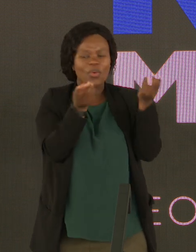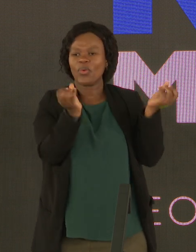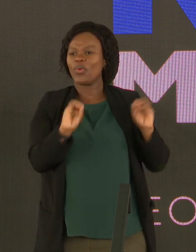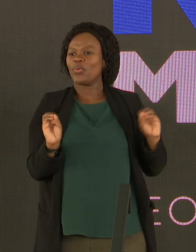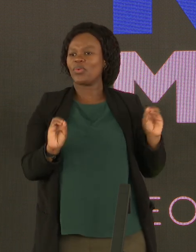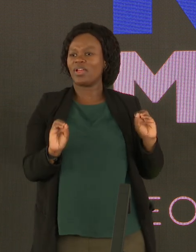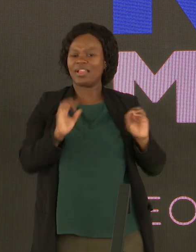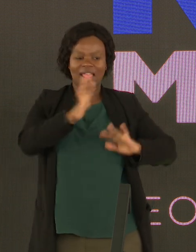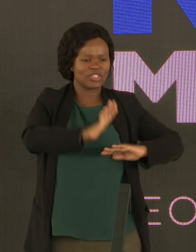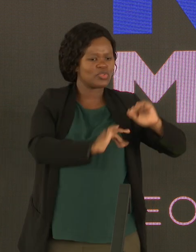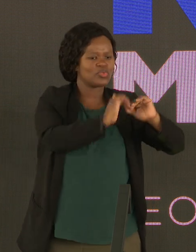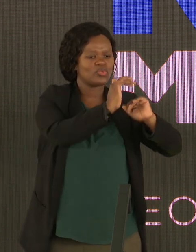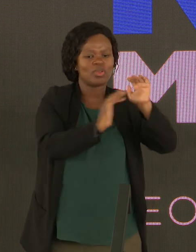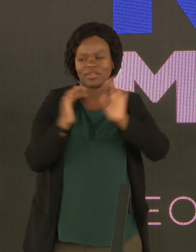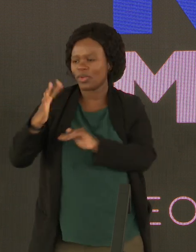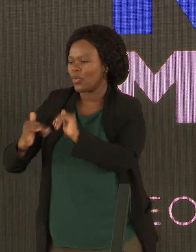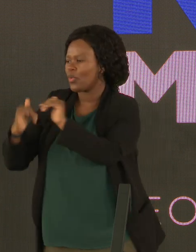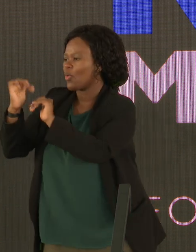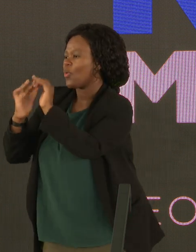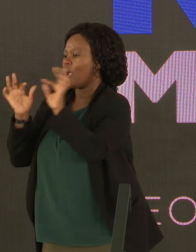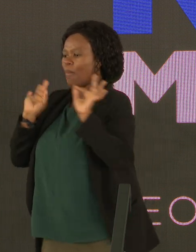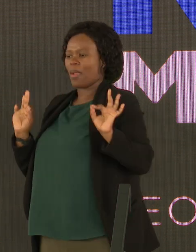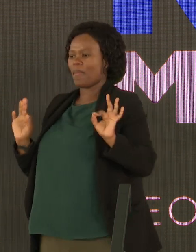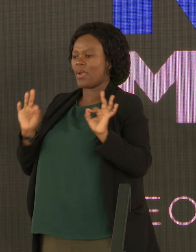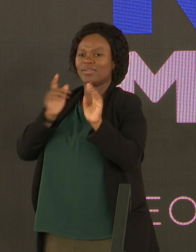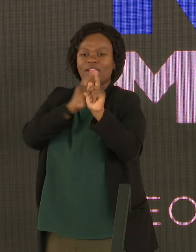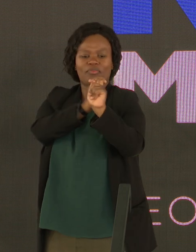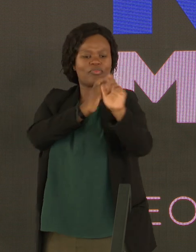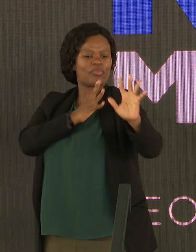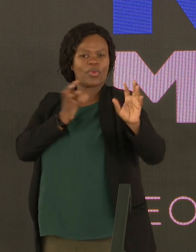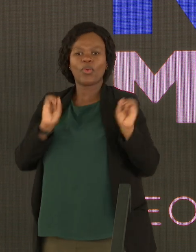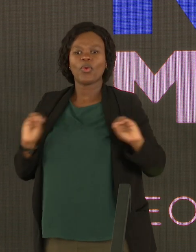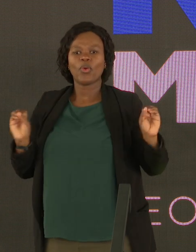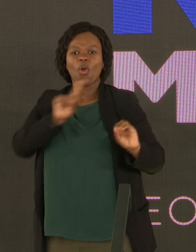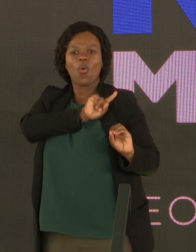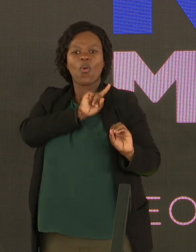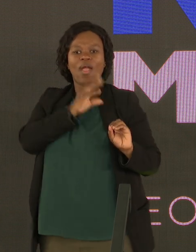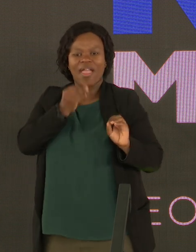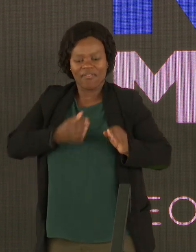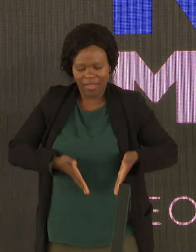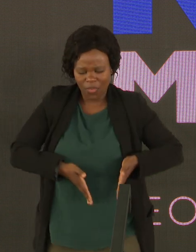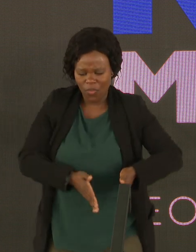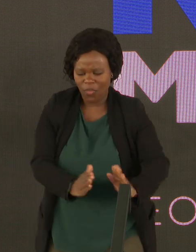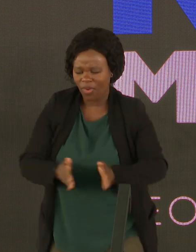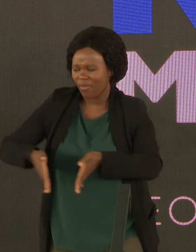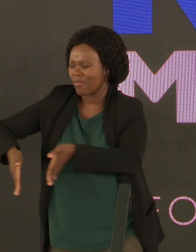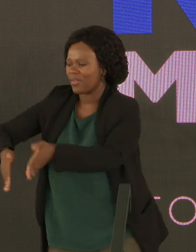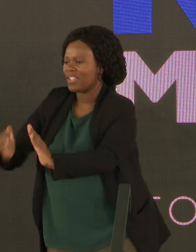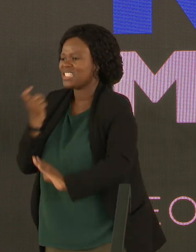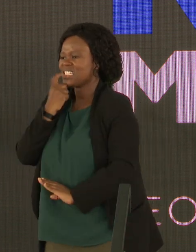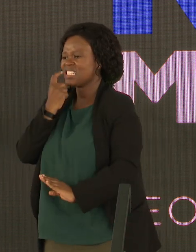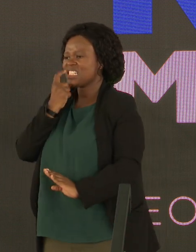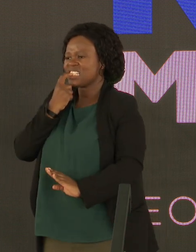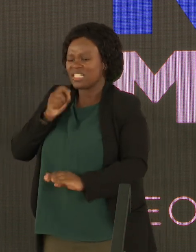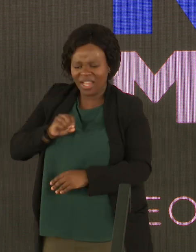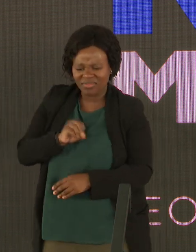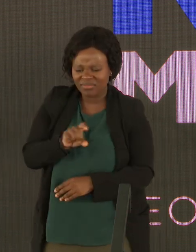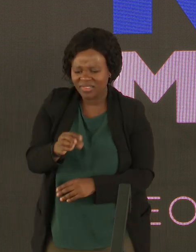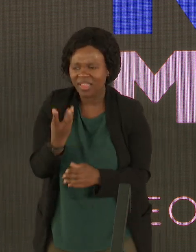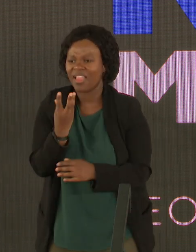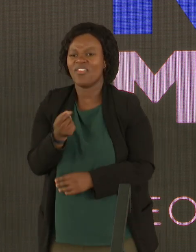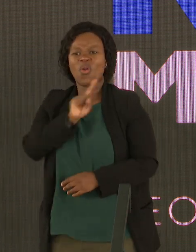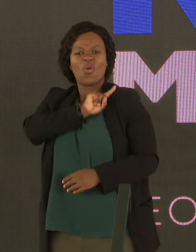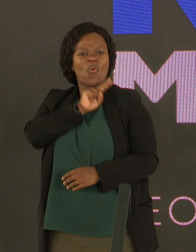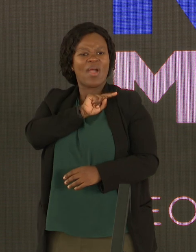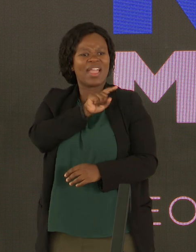infrastructure in our townships? Why do our rural areas still have gravel roads? What are these developmental finance institutions